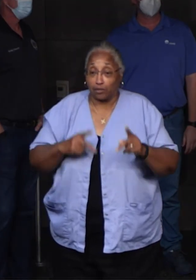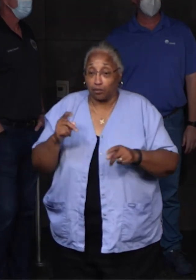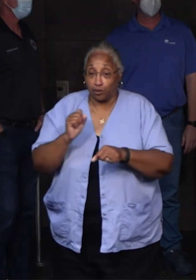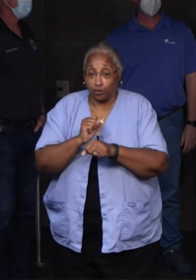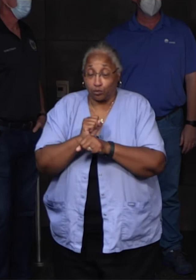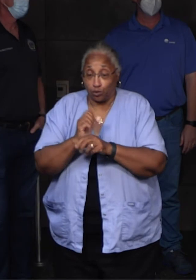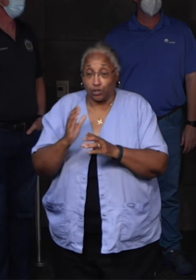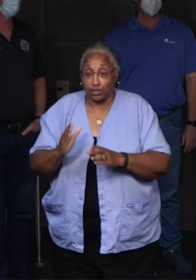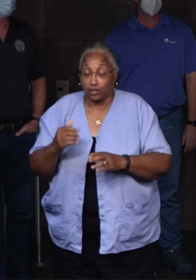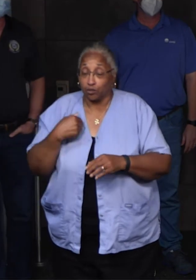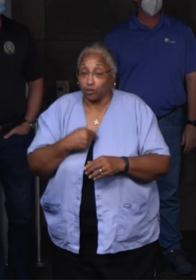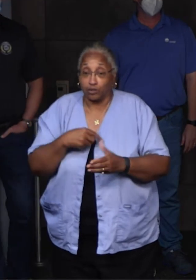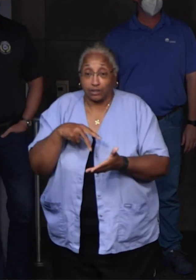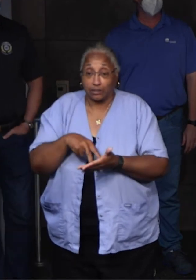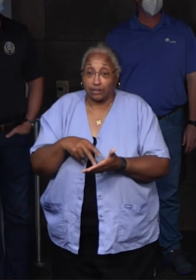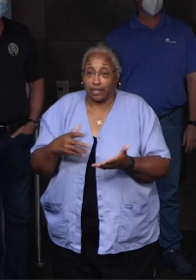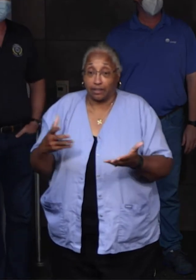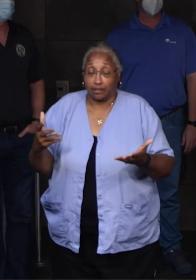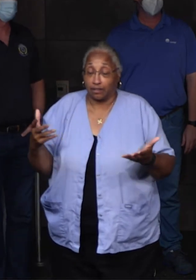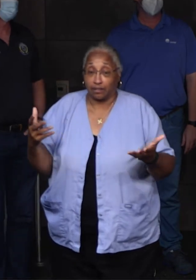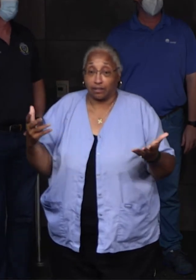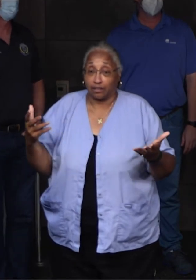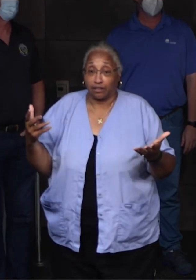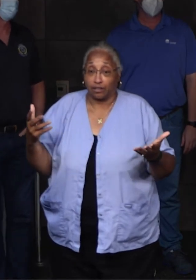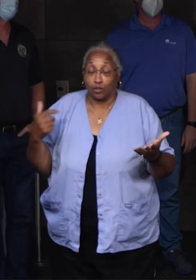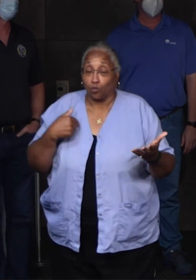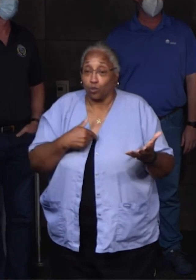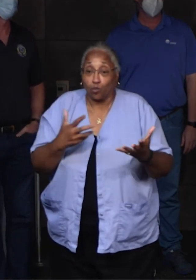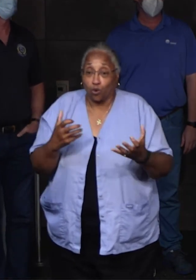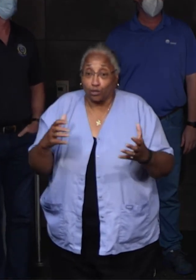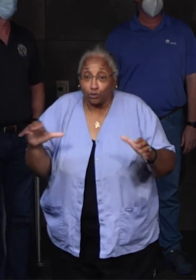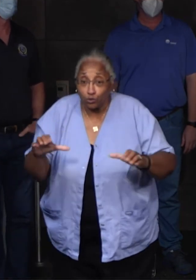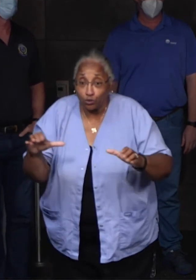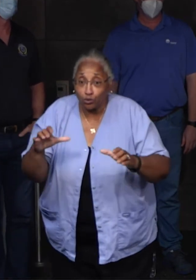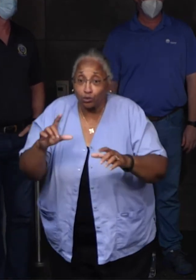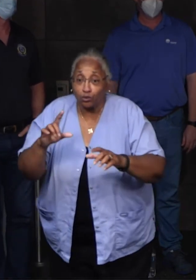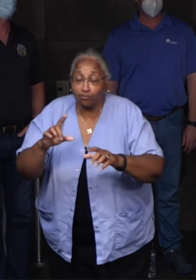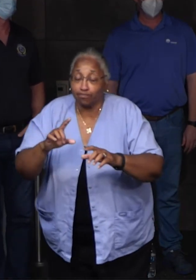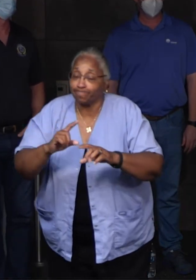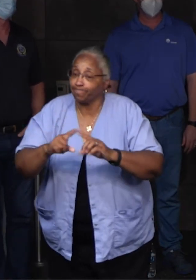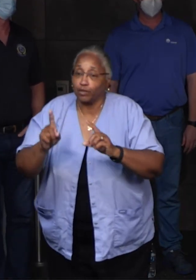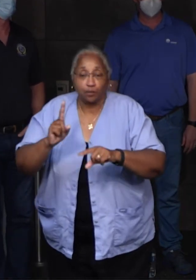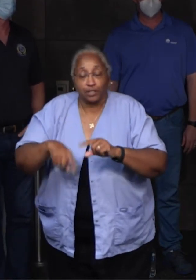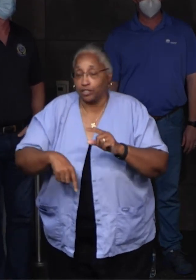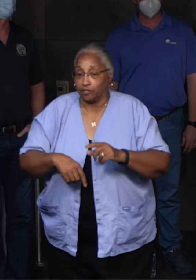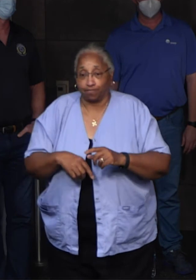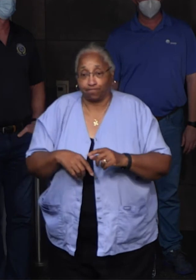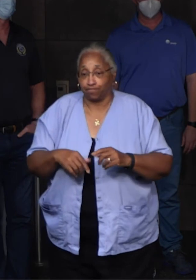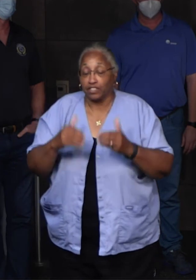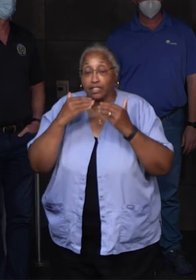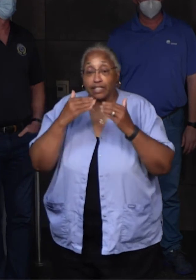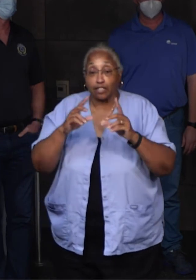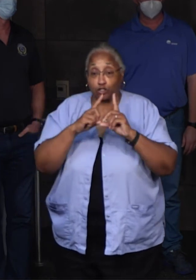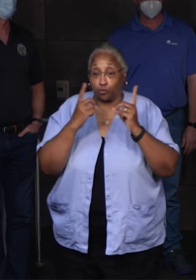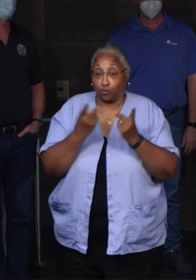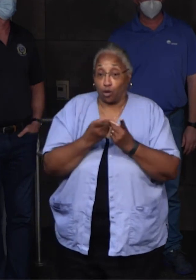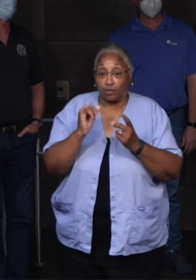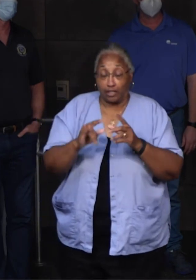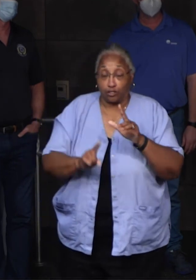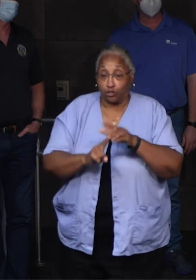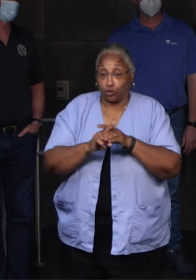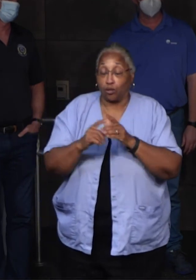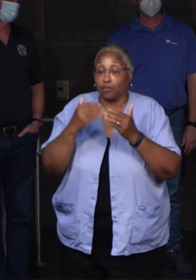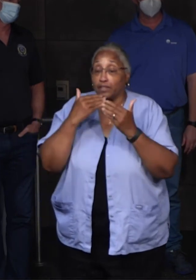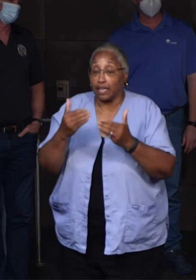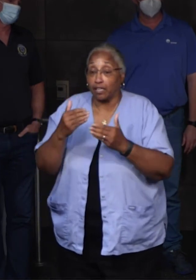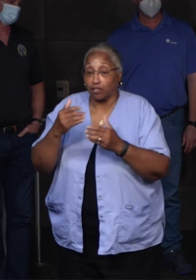just, you know, we want to react. We want to go do something and we just couldn't. So thank you to the departments who showed up. Thank you